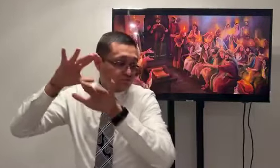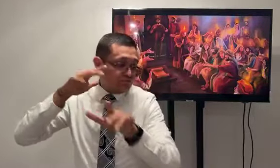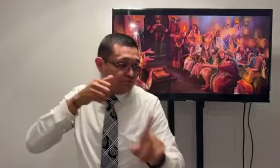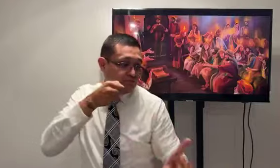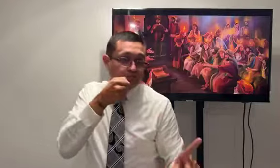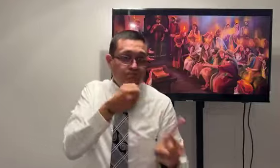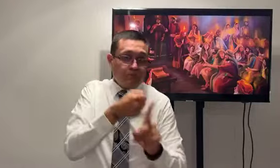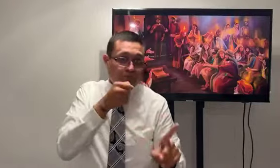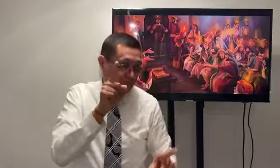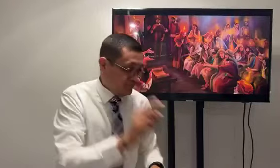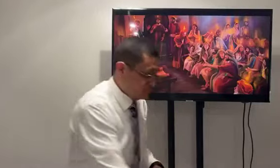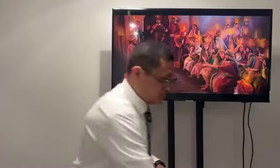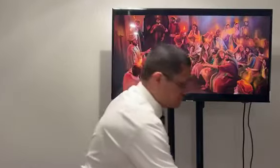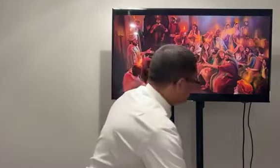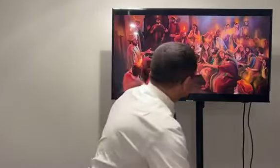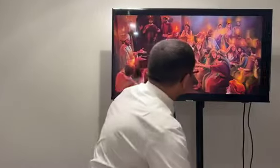and the Holy Ghost okay